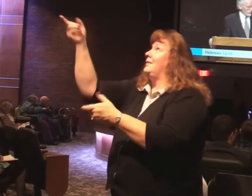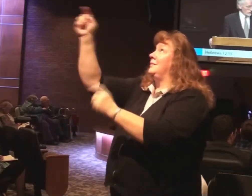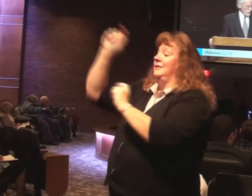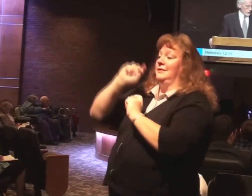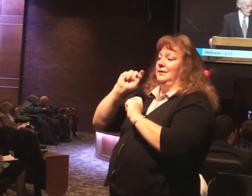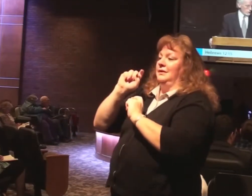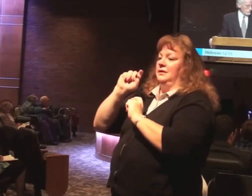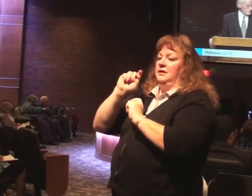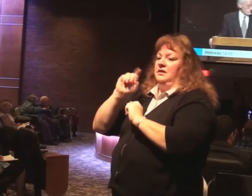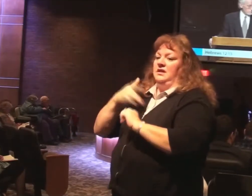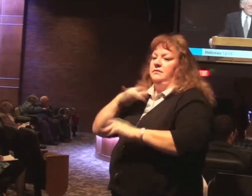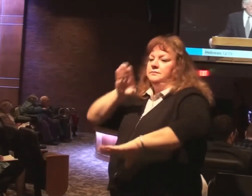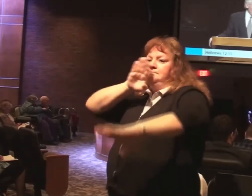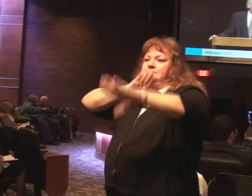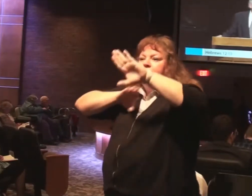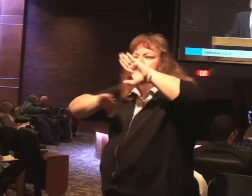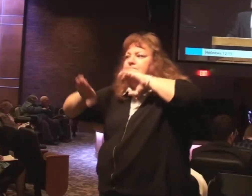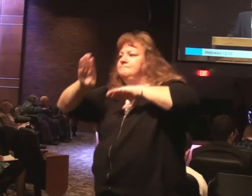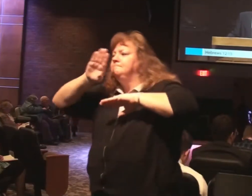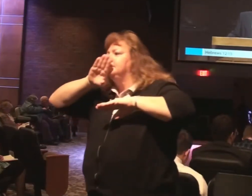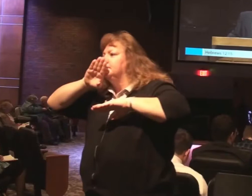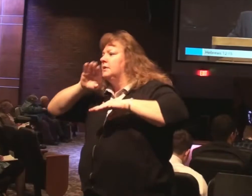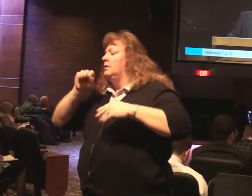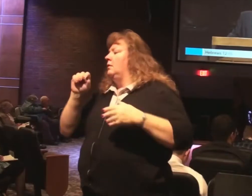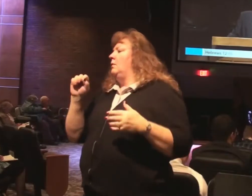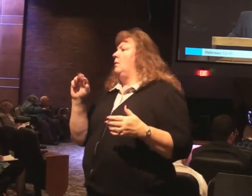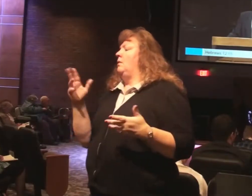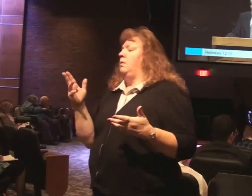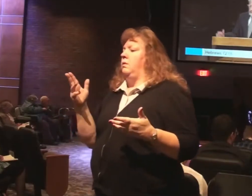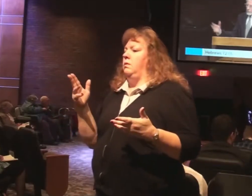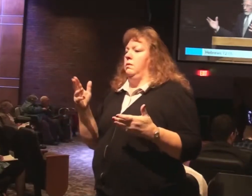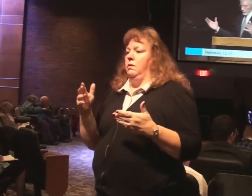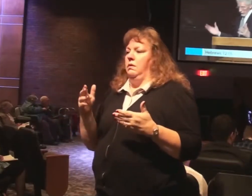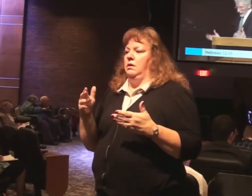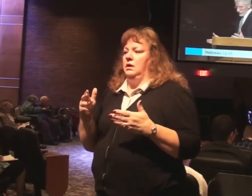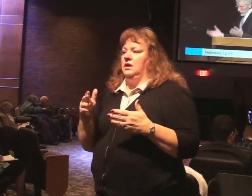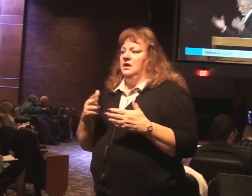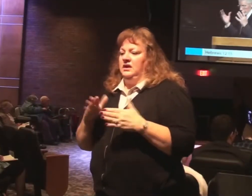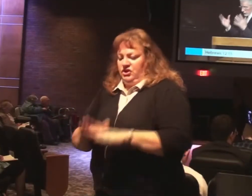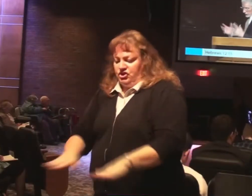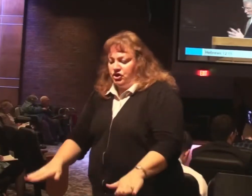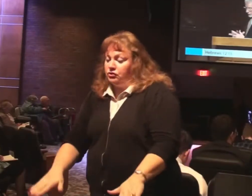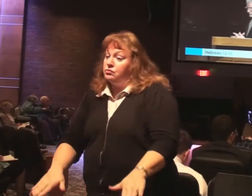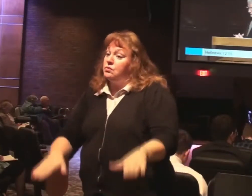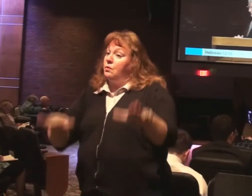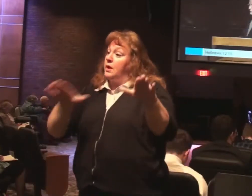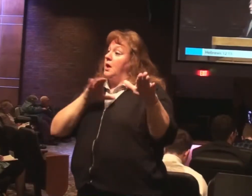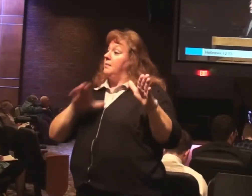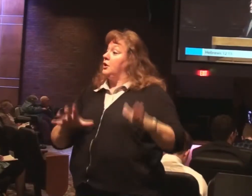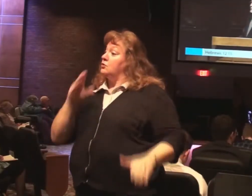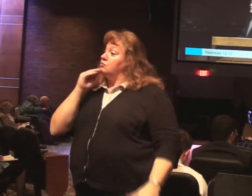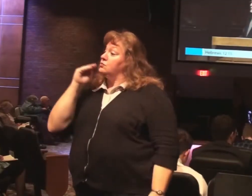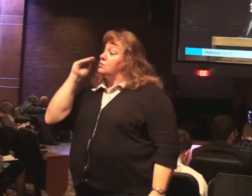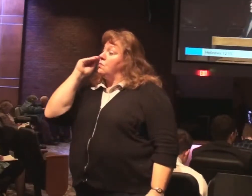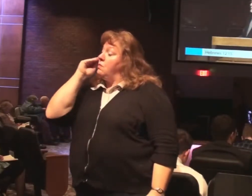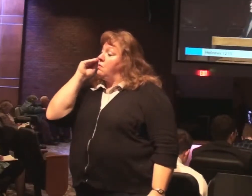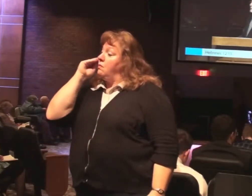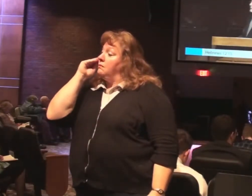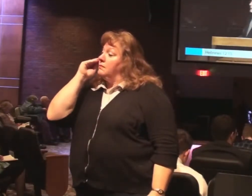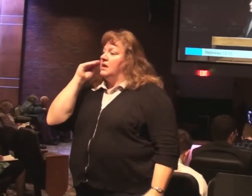frustration for young people often raised in Christian homes. The emerging church or emergent or whatever